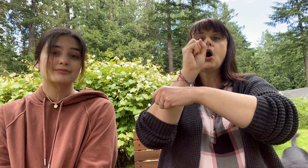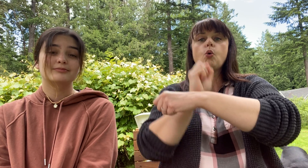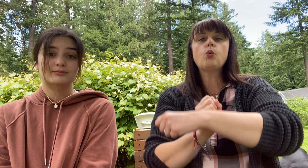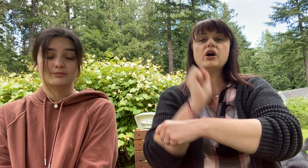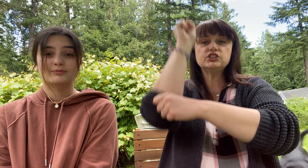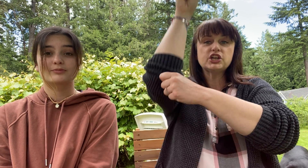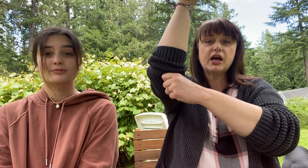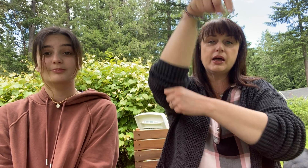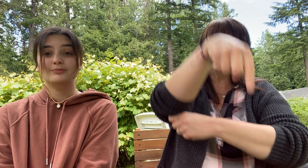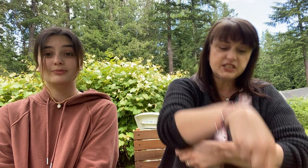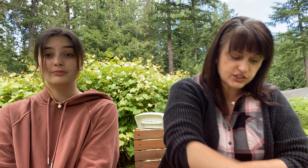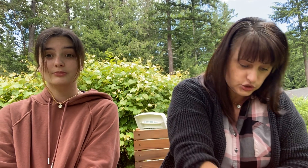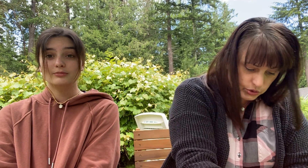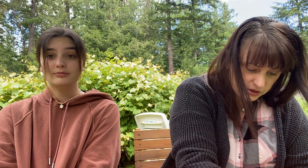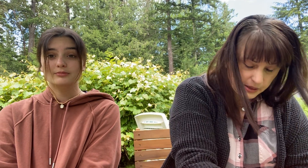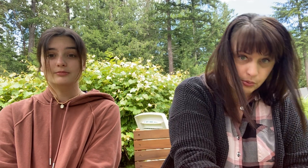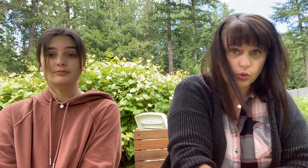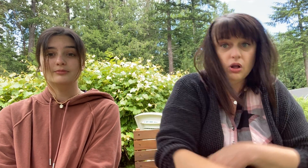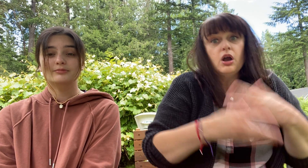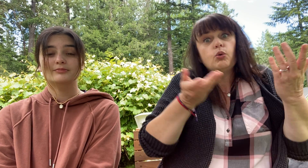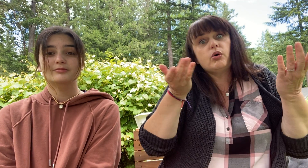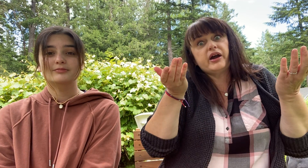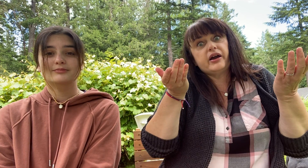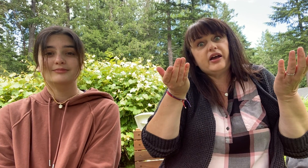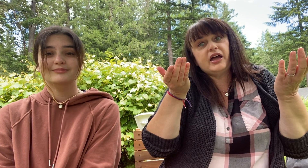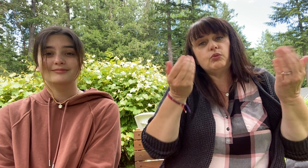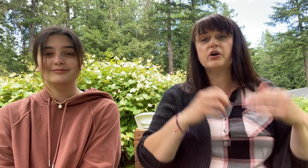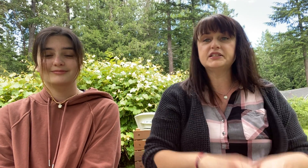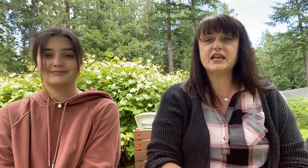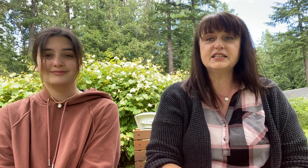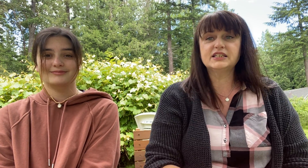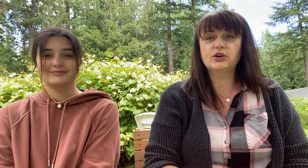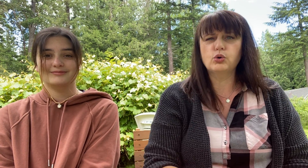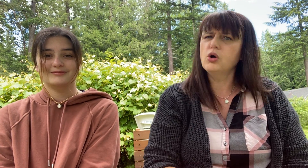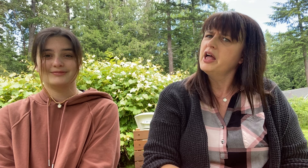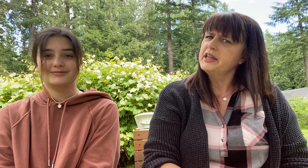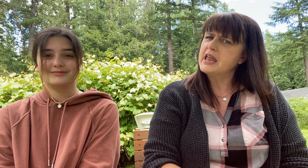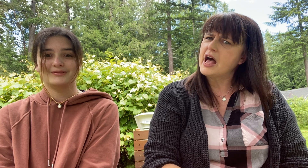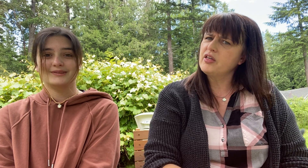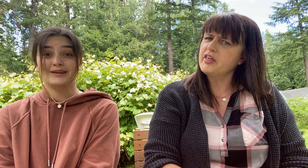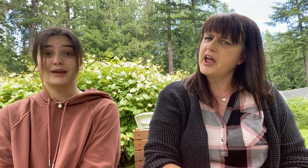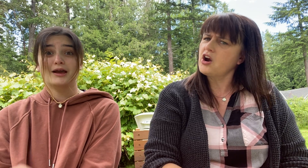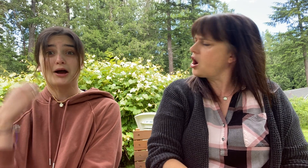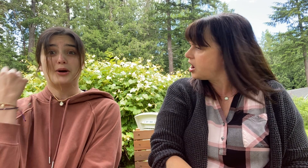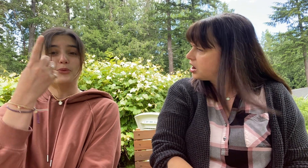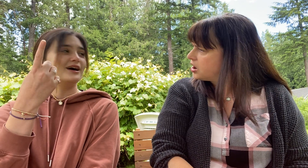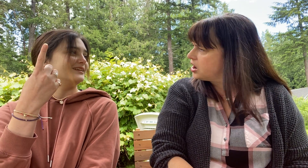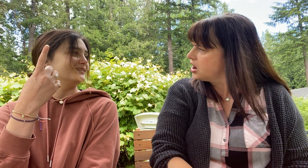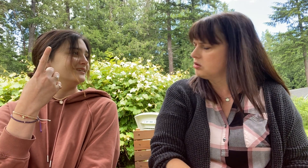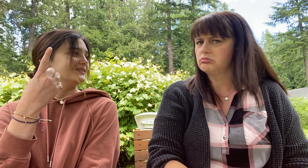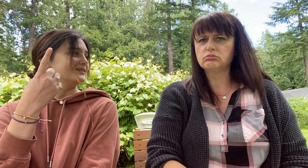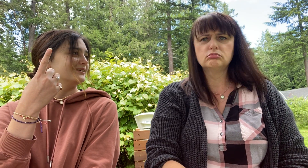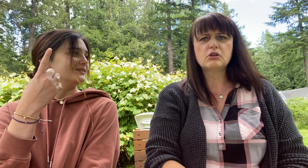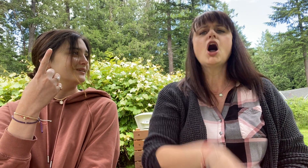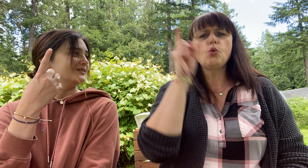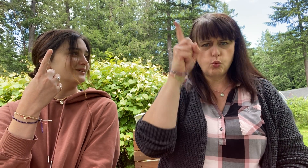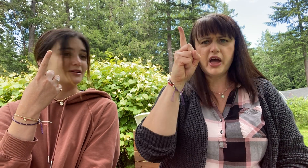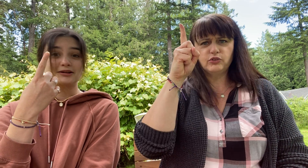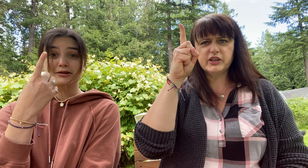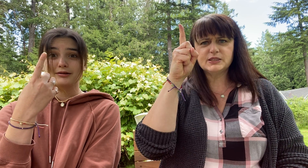One jumped into the pool where it was nice and cool. Now there are two. One green